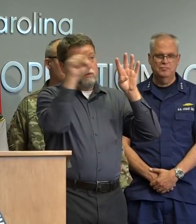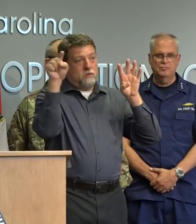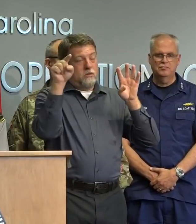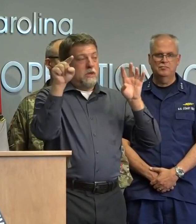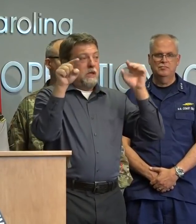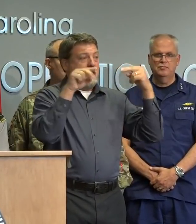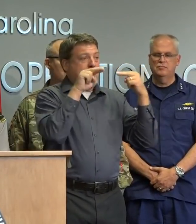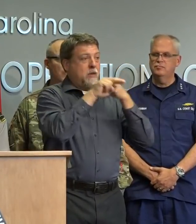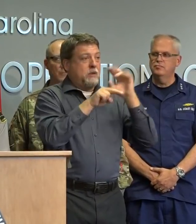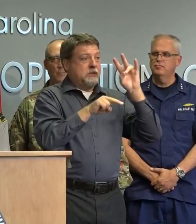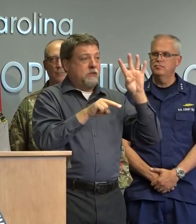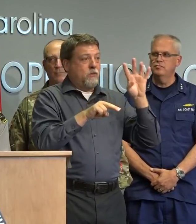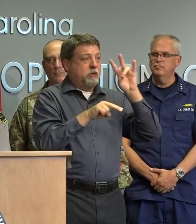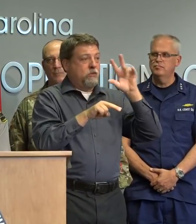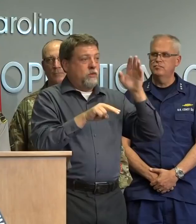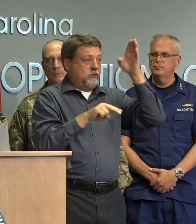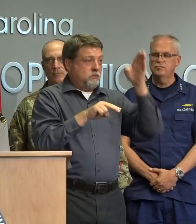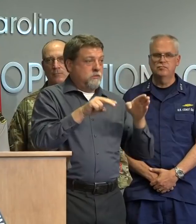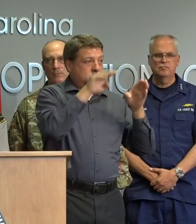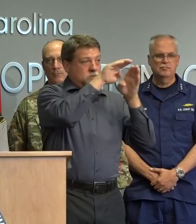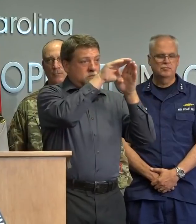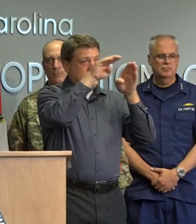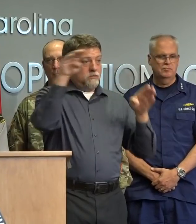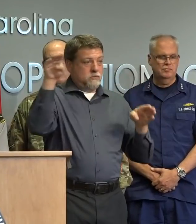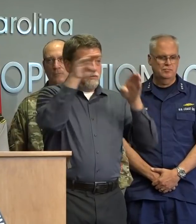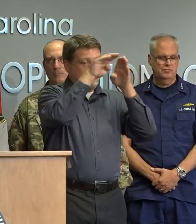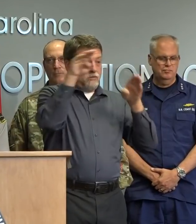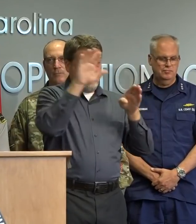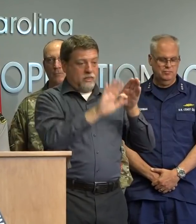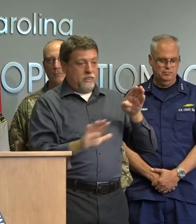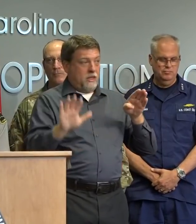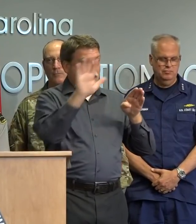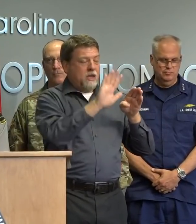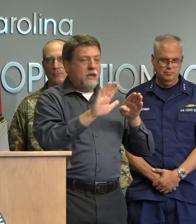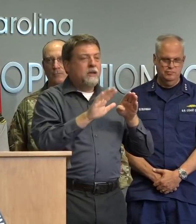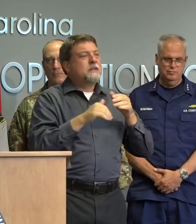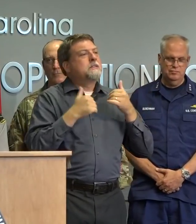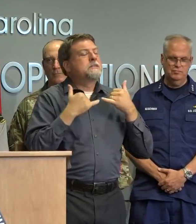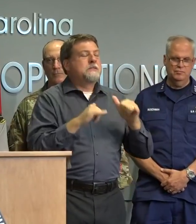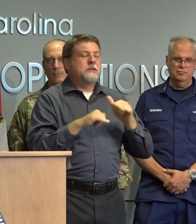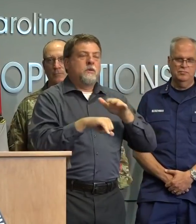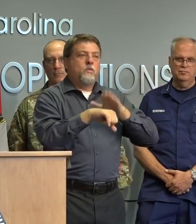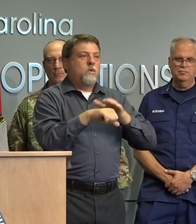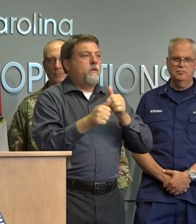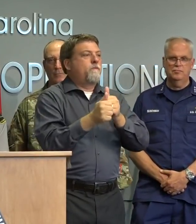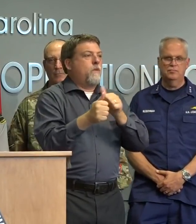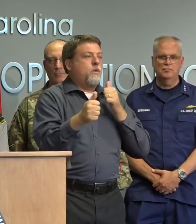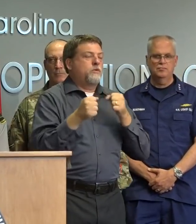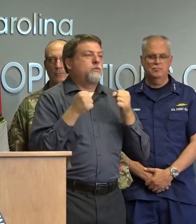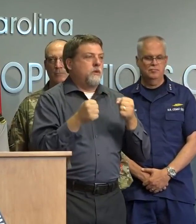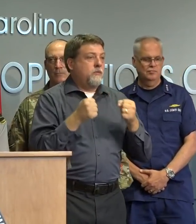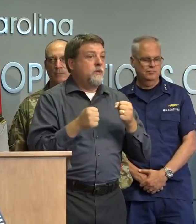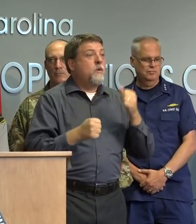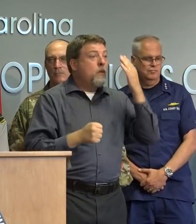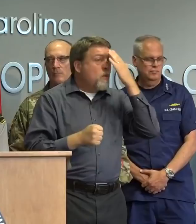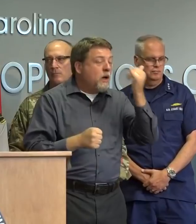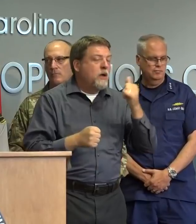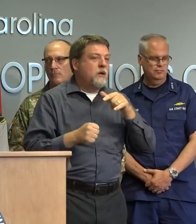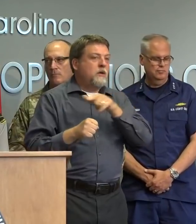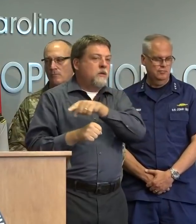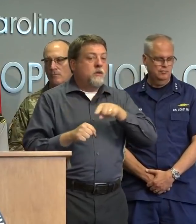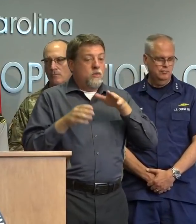that warning still stands today as the threat of flooded roads keep spreading